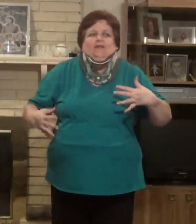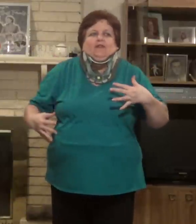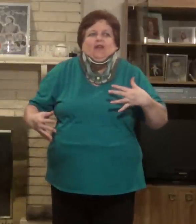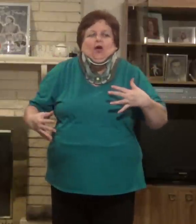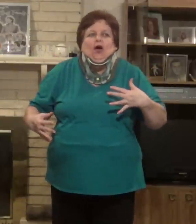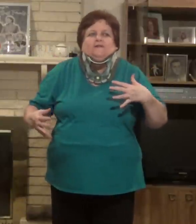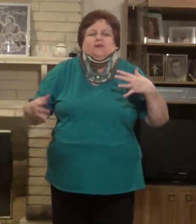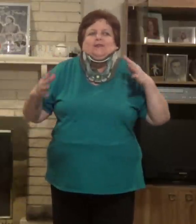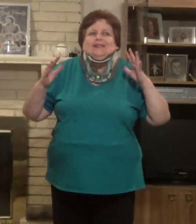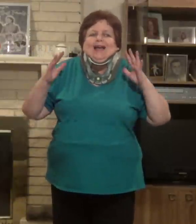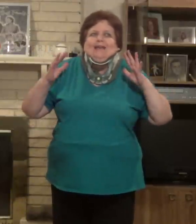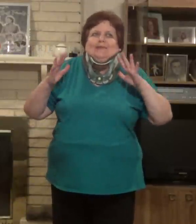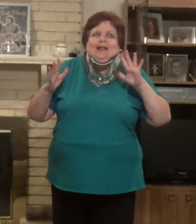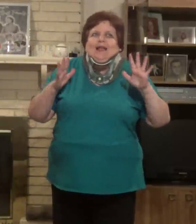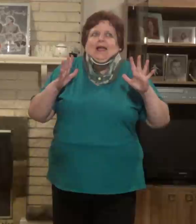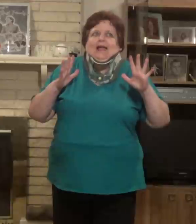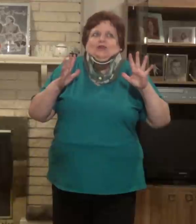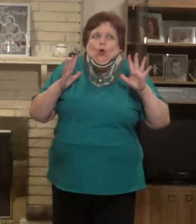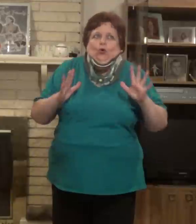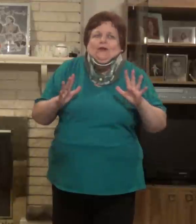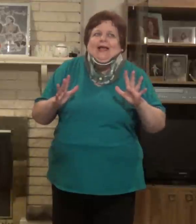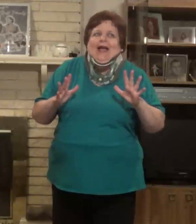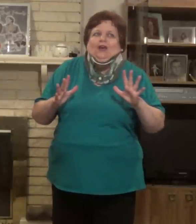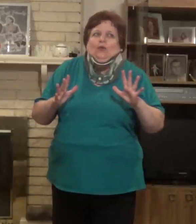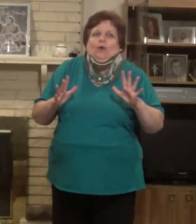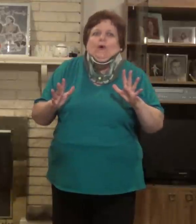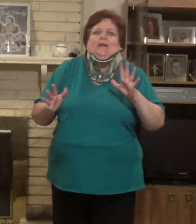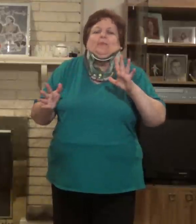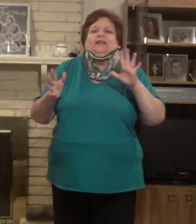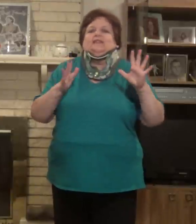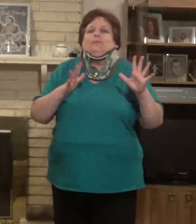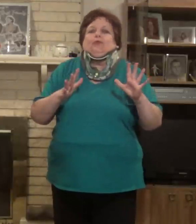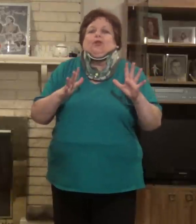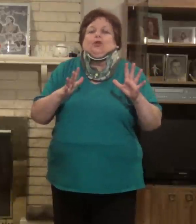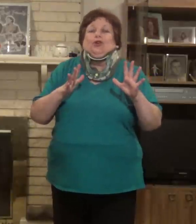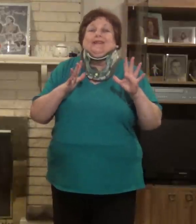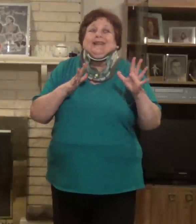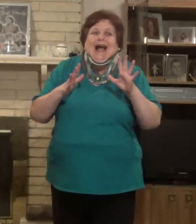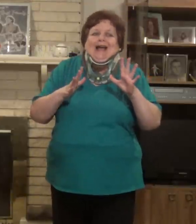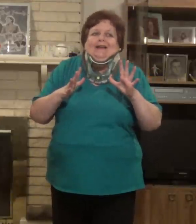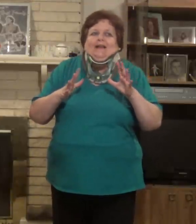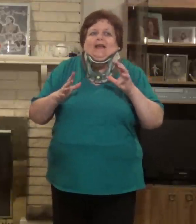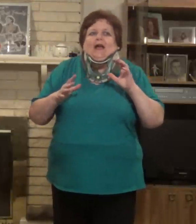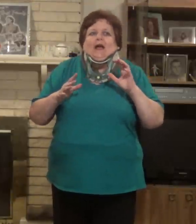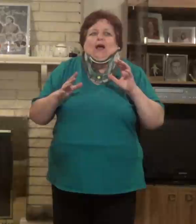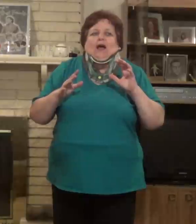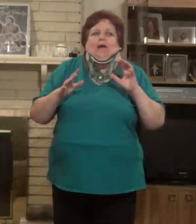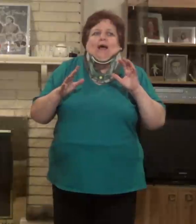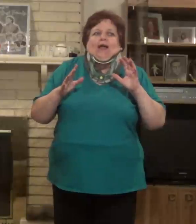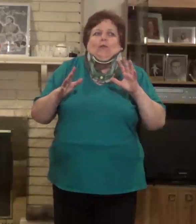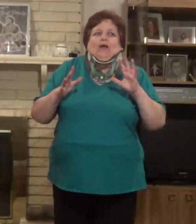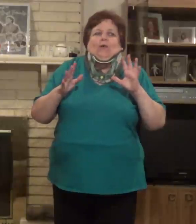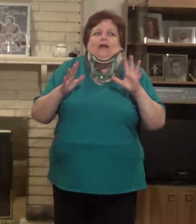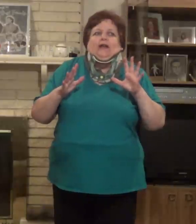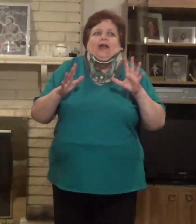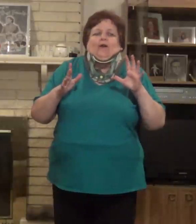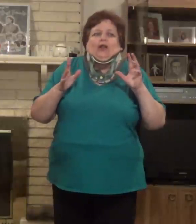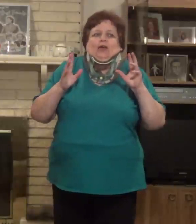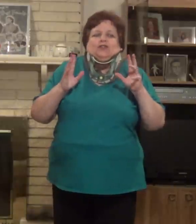everything off. So it's not a totally accurate weight, but it's a pretty good guide. I weigh right now, and I lost